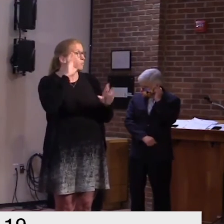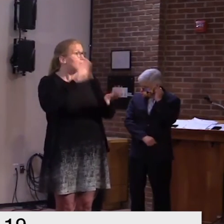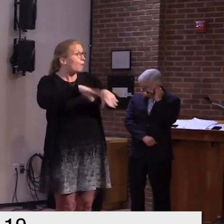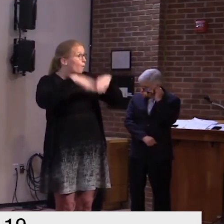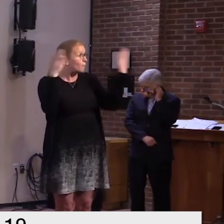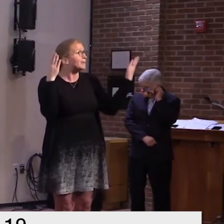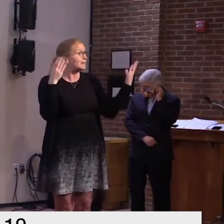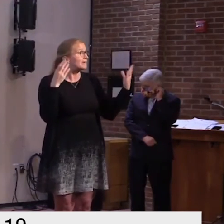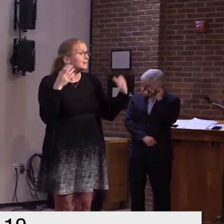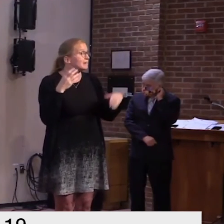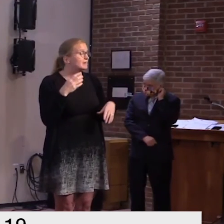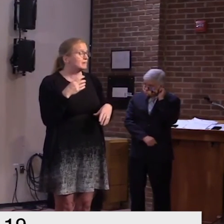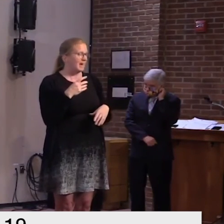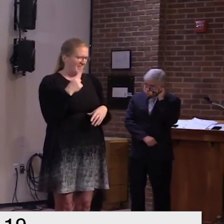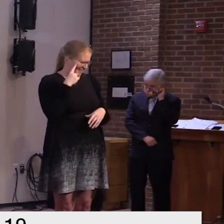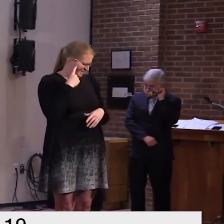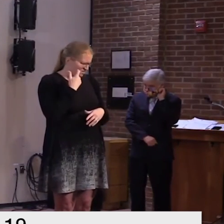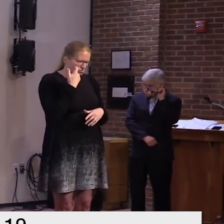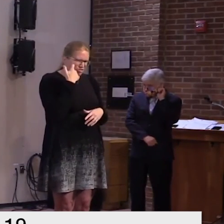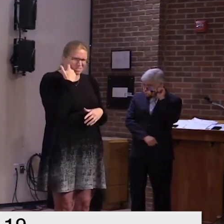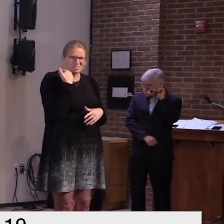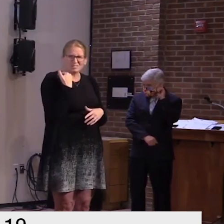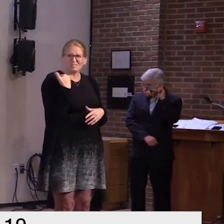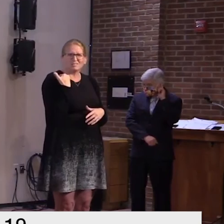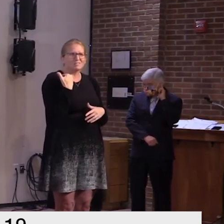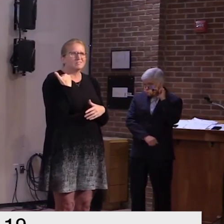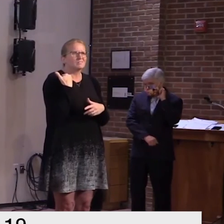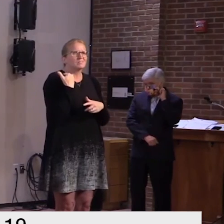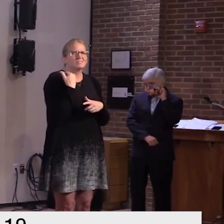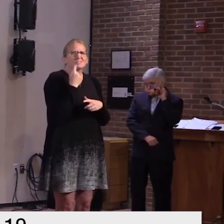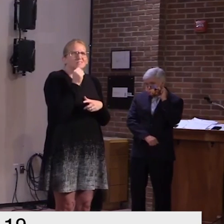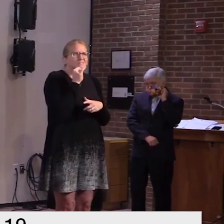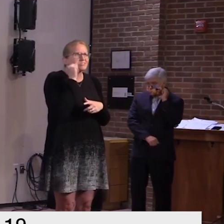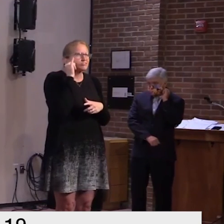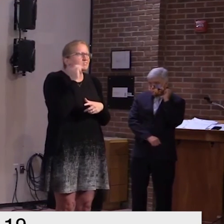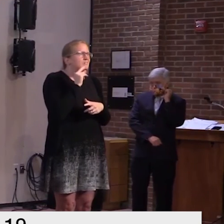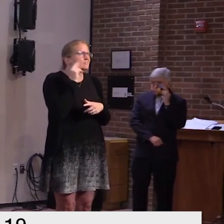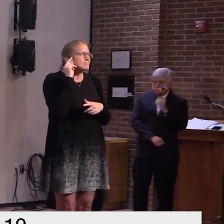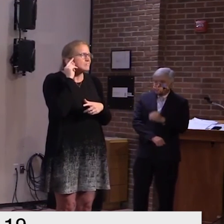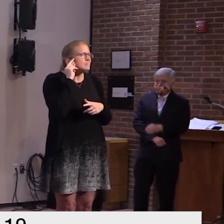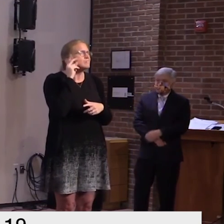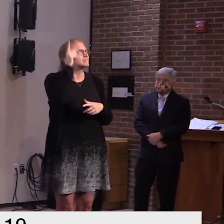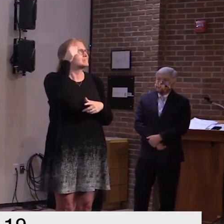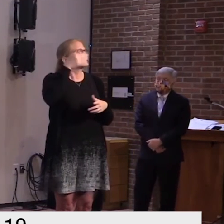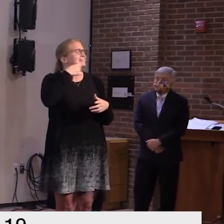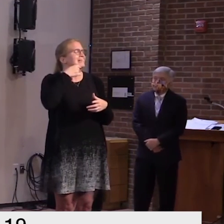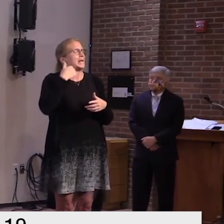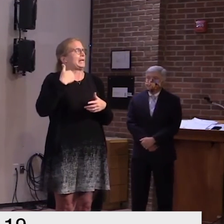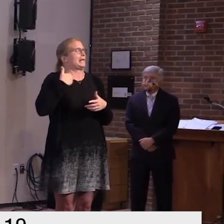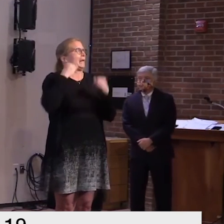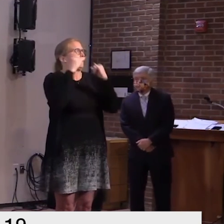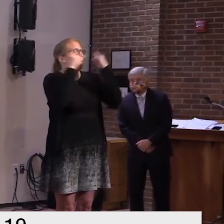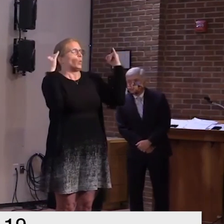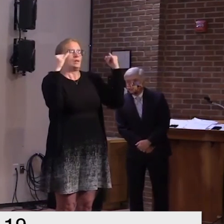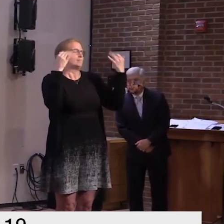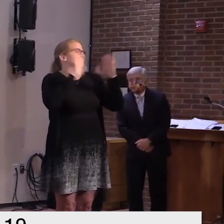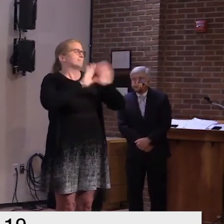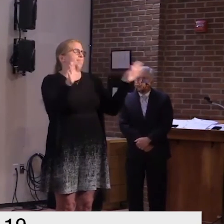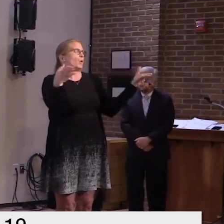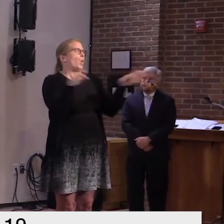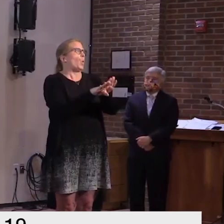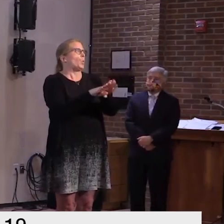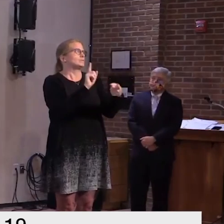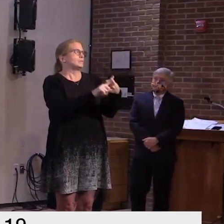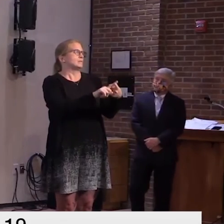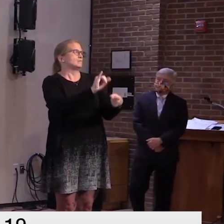decided uh i think the last few days uh that the border the canadian border would remain closed so uh for another